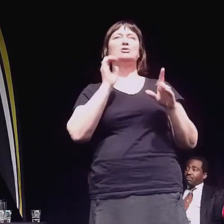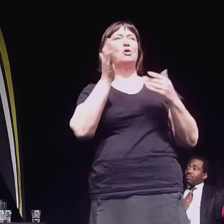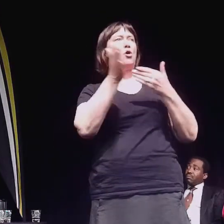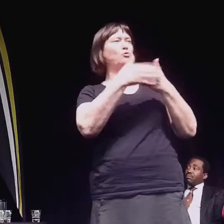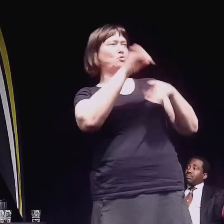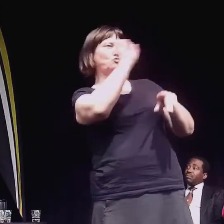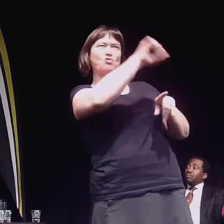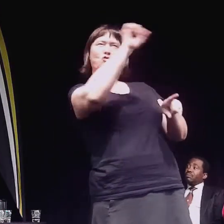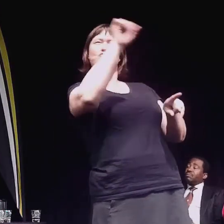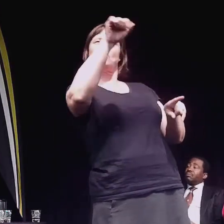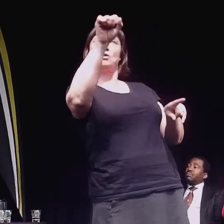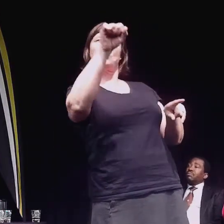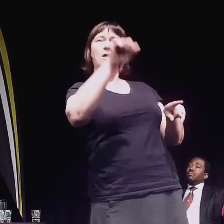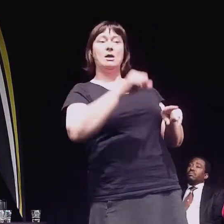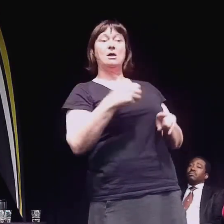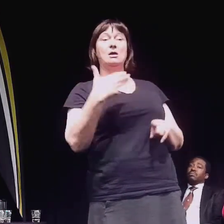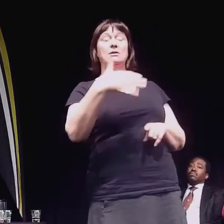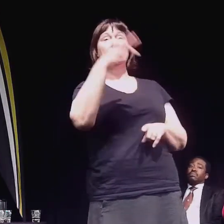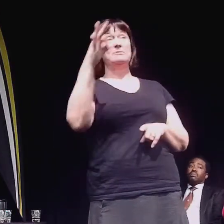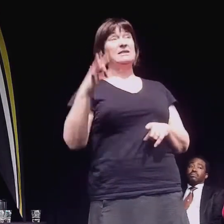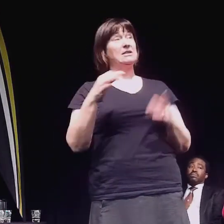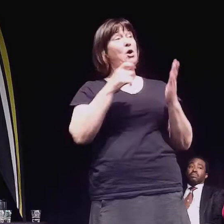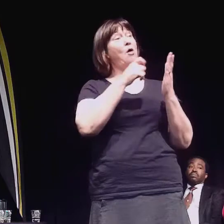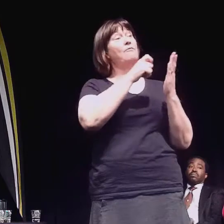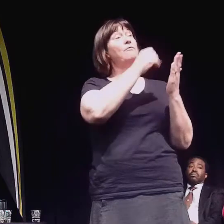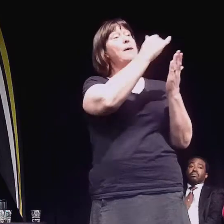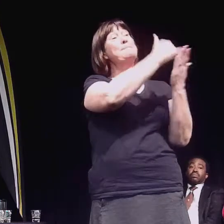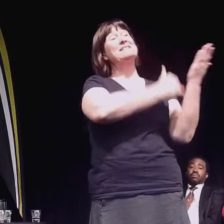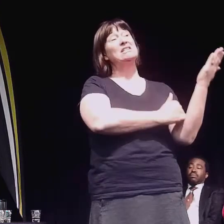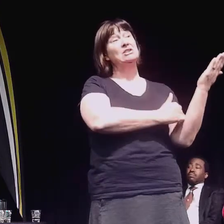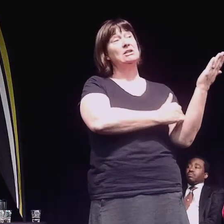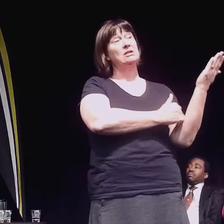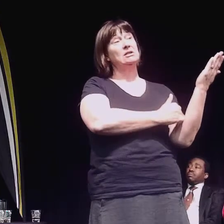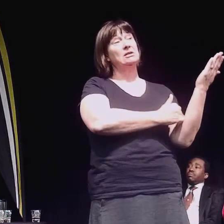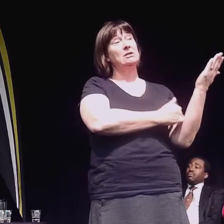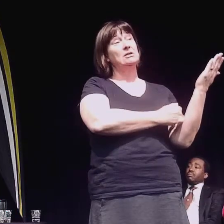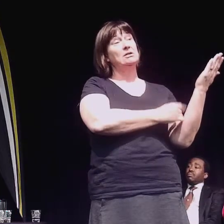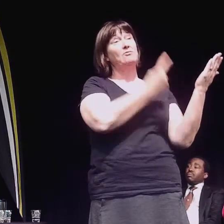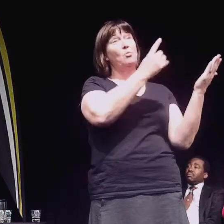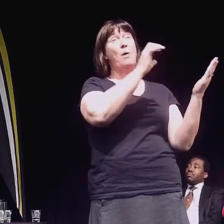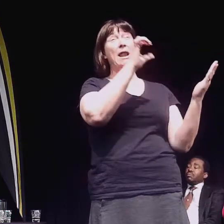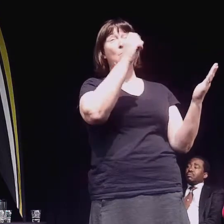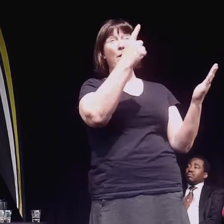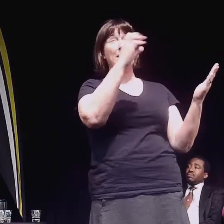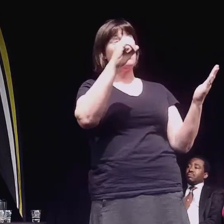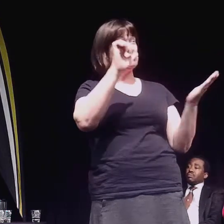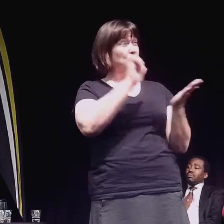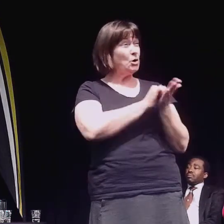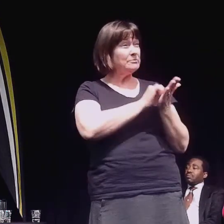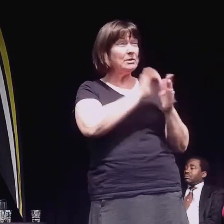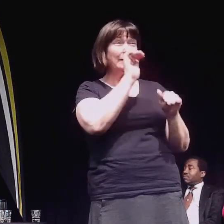And, you know, 90% of the petition from 100 stores, they say, what about us?